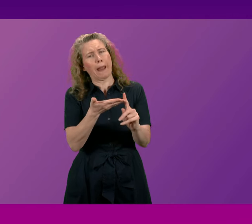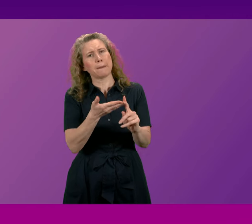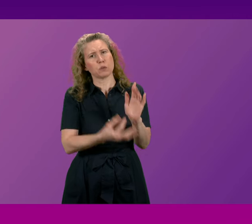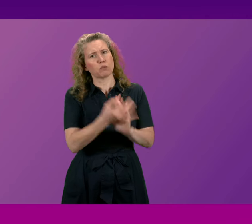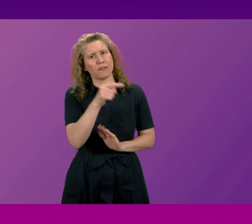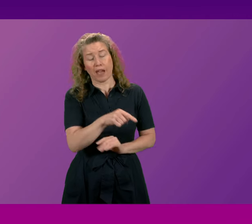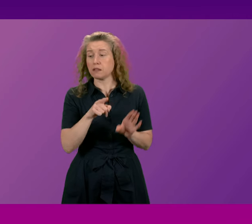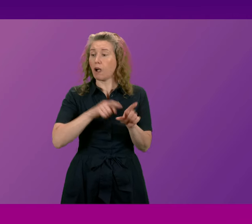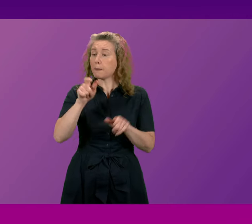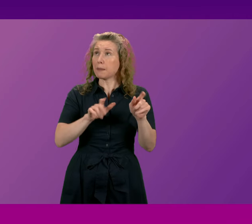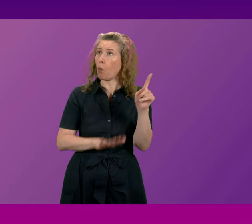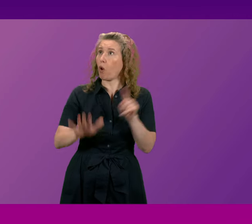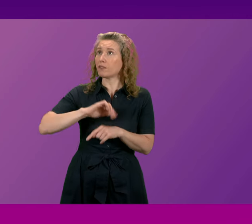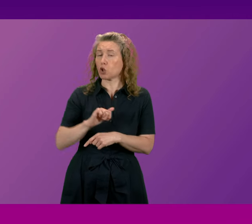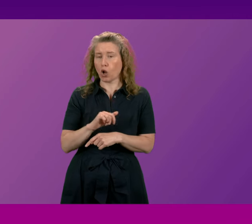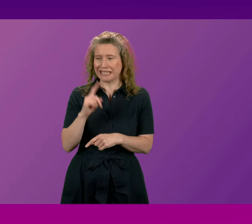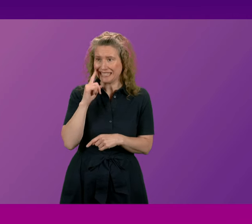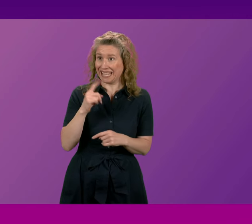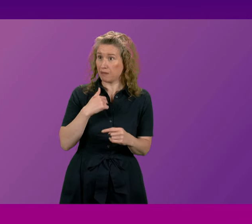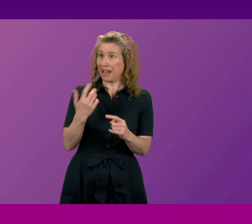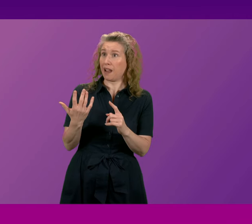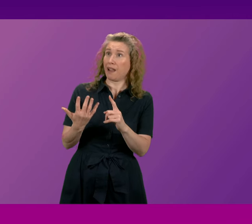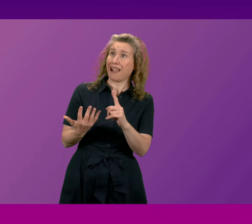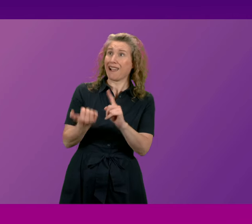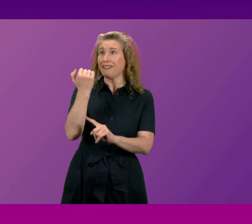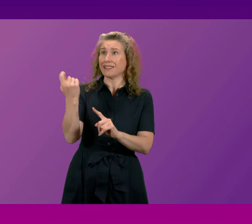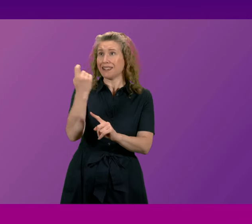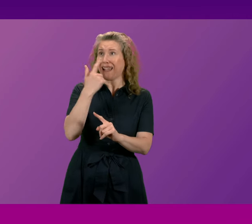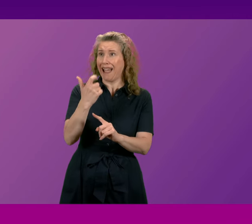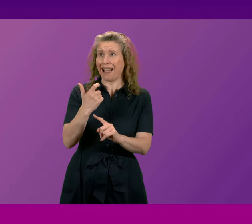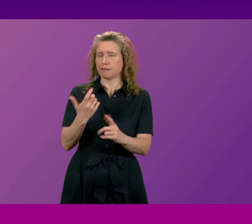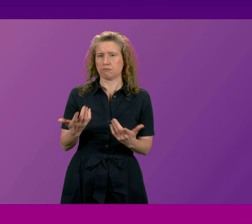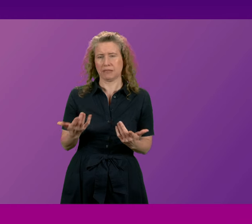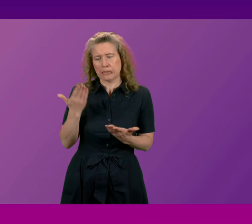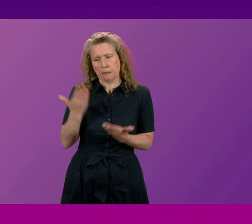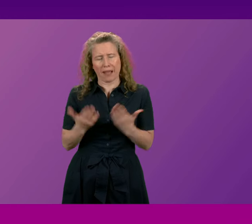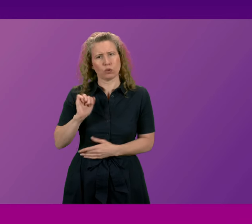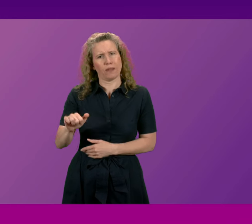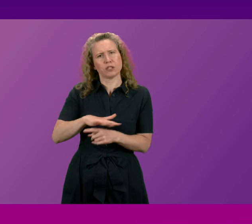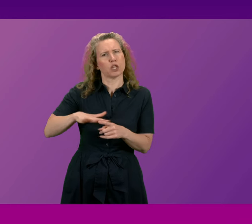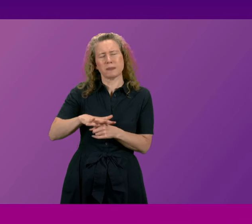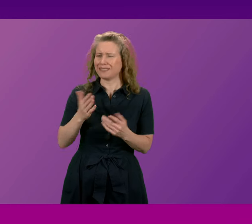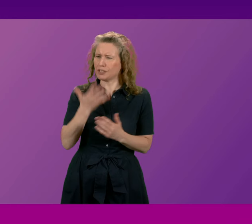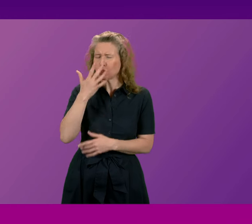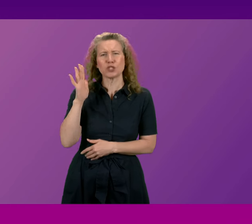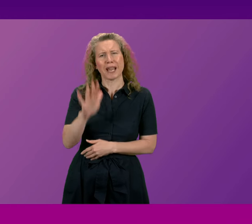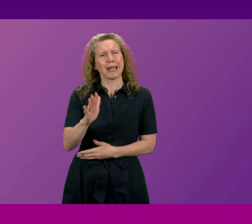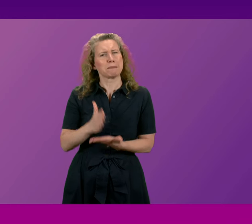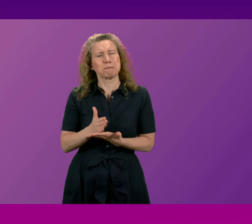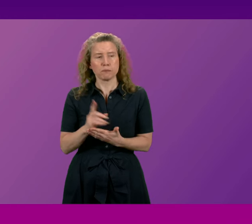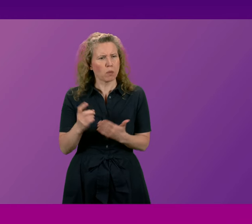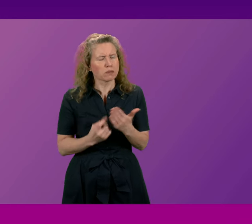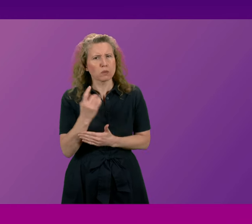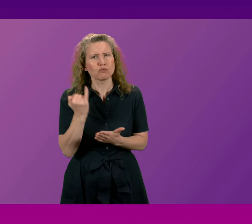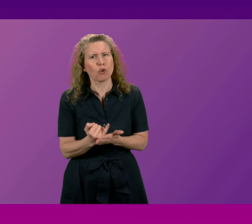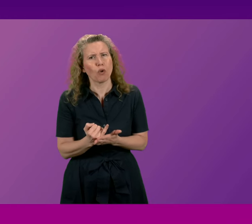young people across Scotland are now seeing the chances of success increasingly determined by their own circumstances which is shameful first minister what has gone wrong